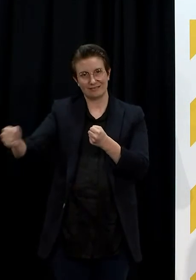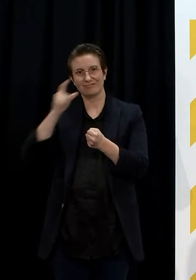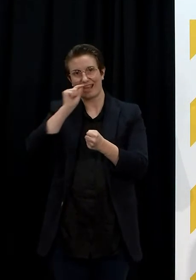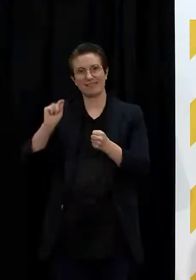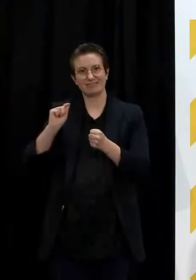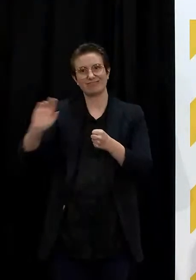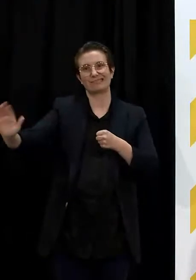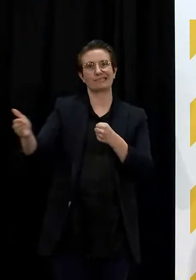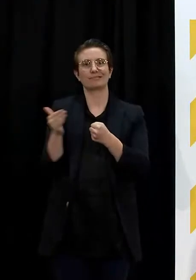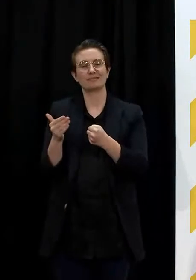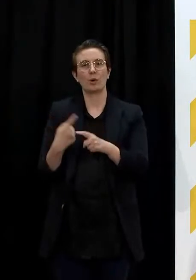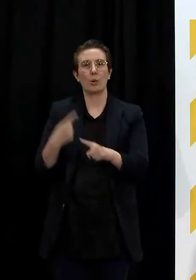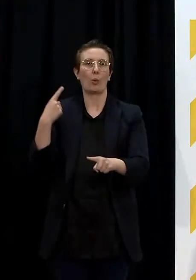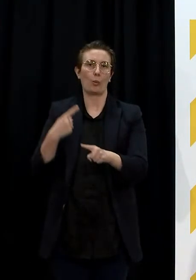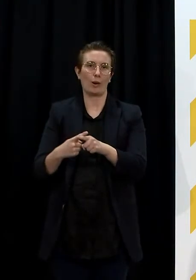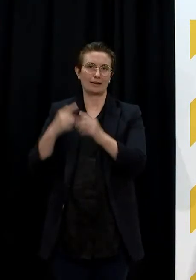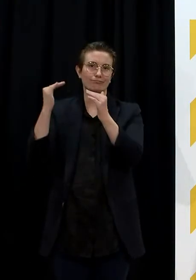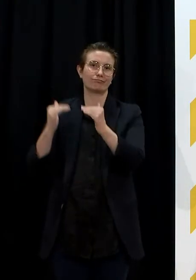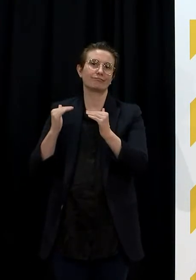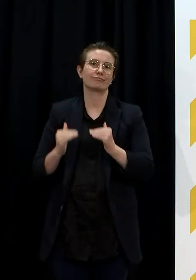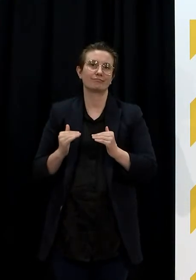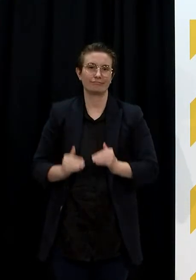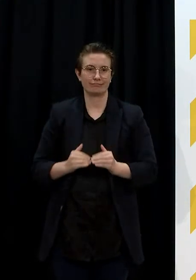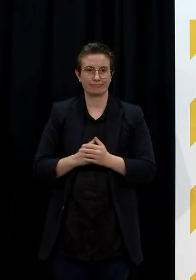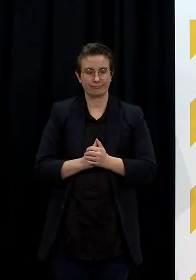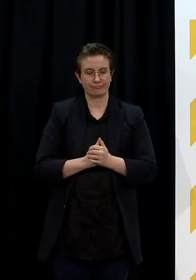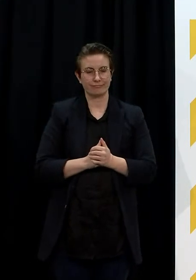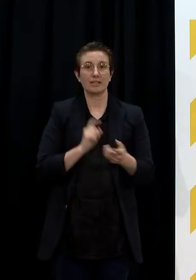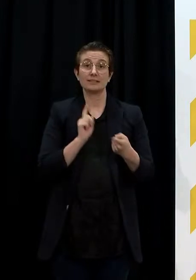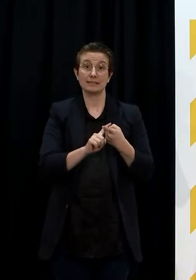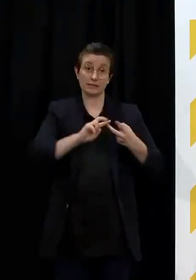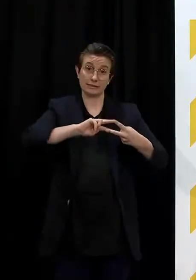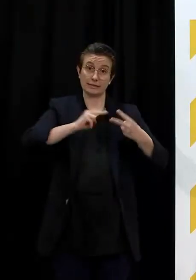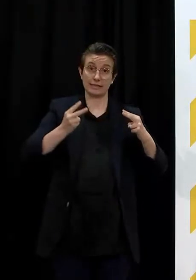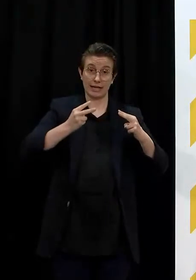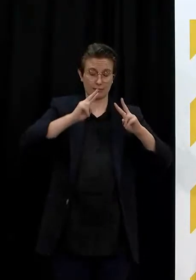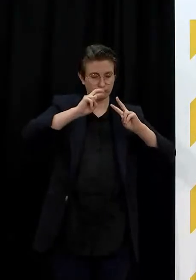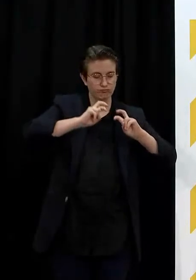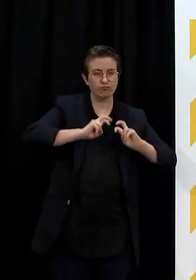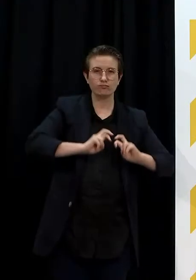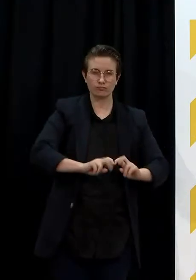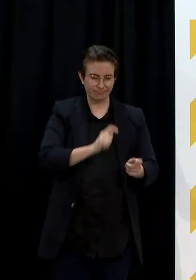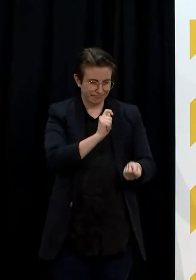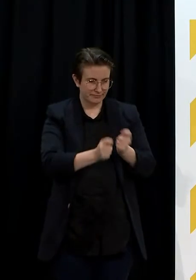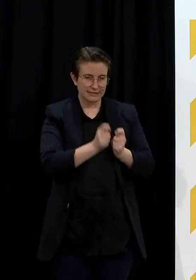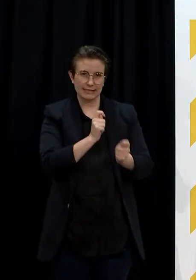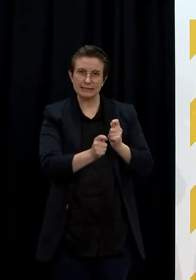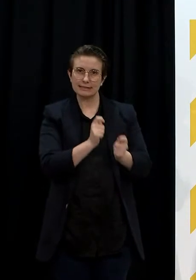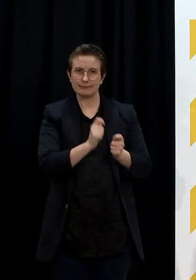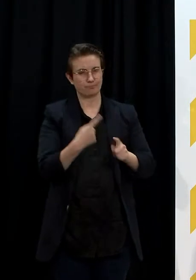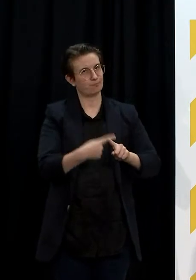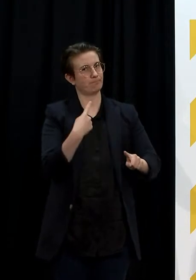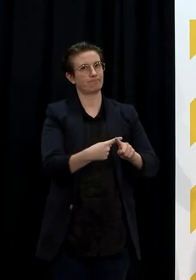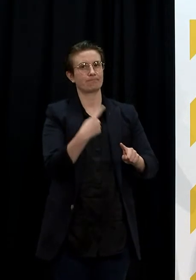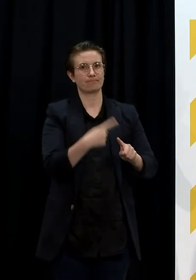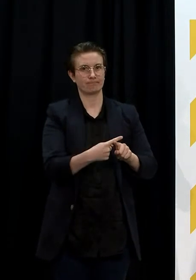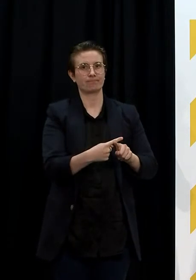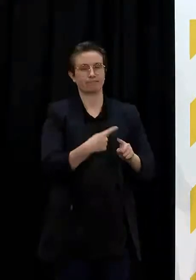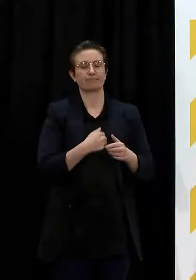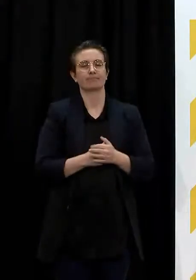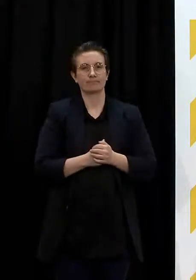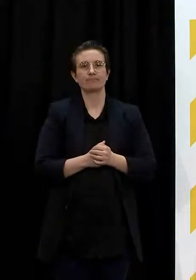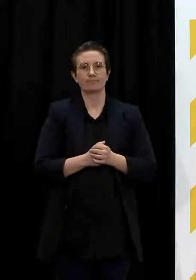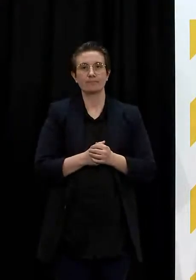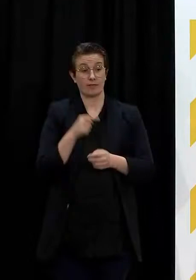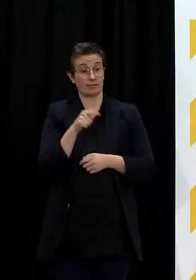ESR continues to conduct whole genome sequencing at pace with 469 genome sequenced to date. This analysis